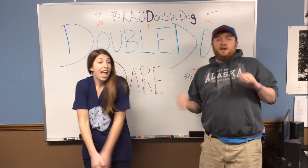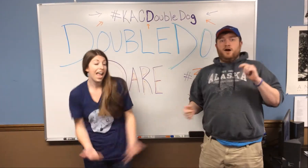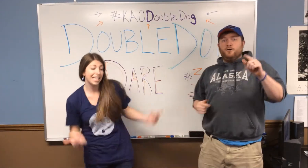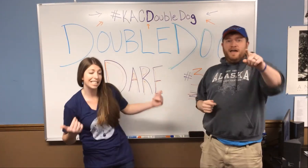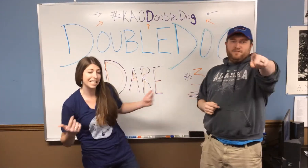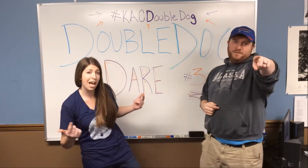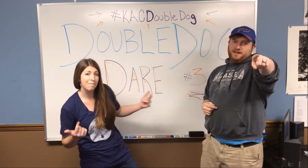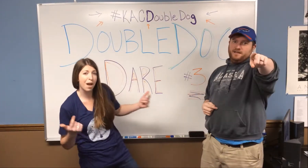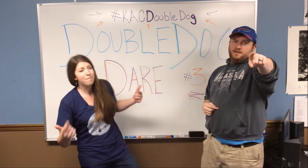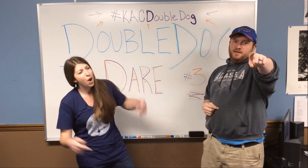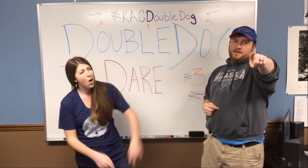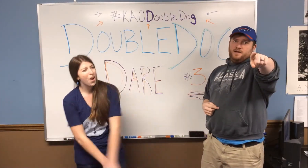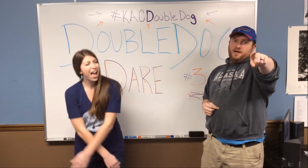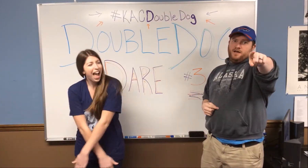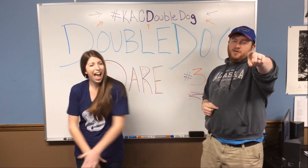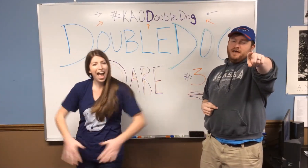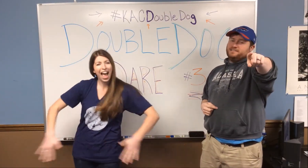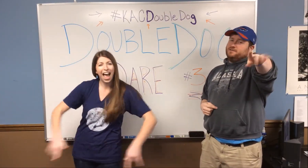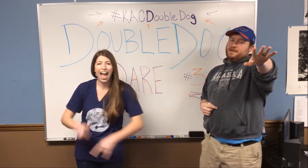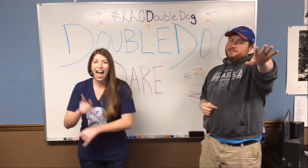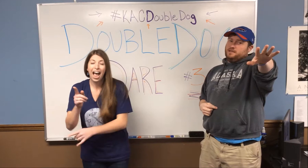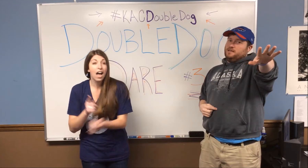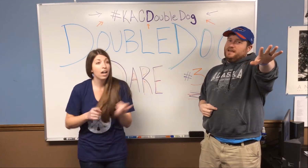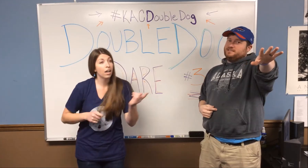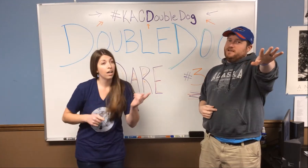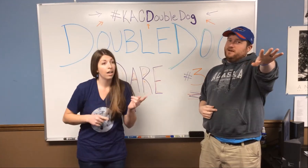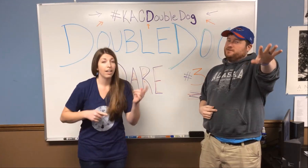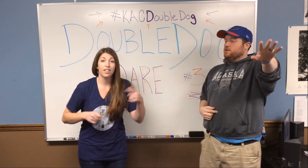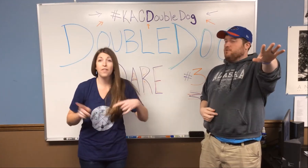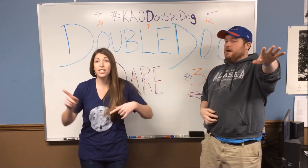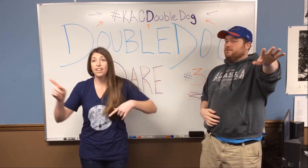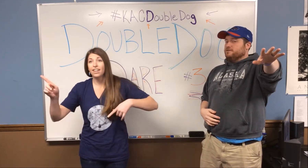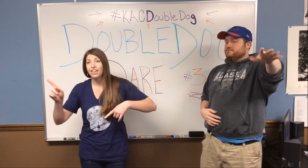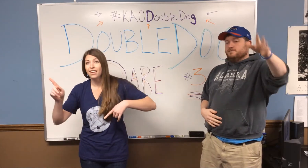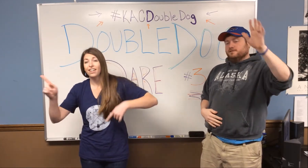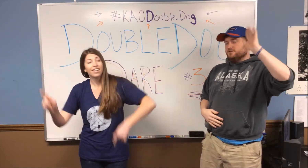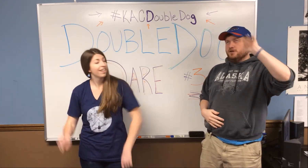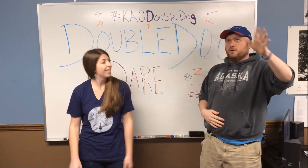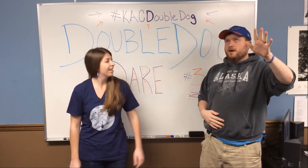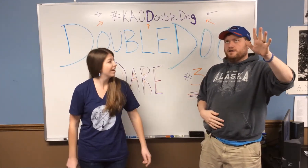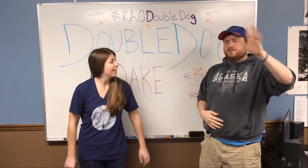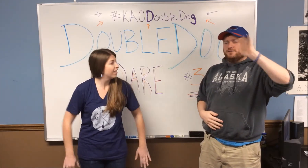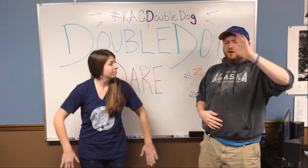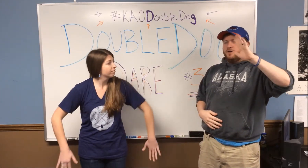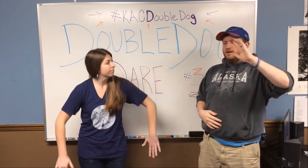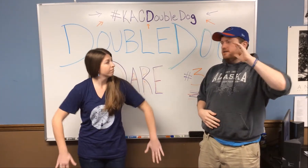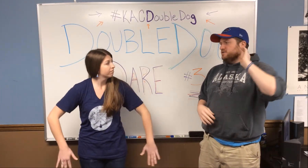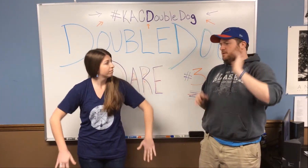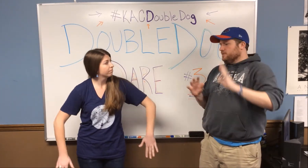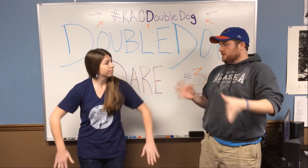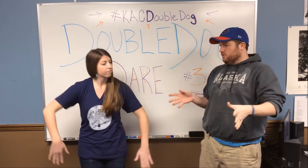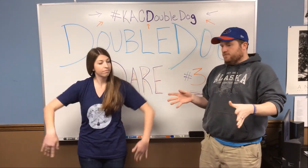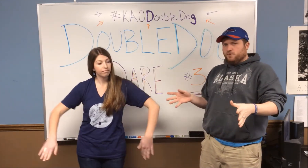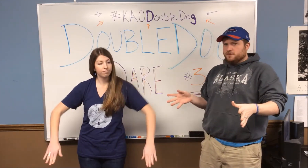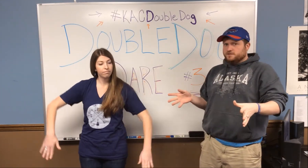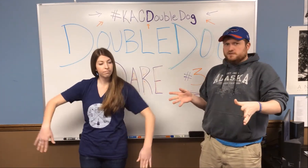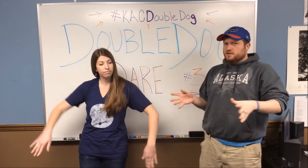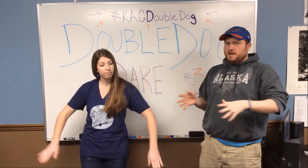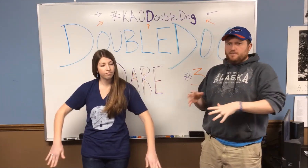Oh, hey everybody! You guys did amazing in the last year. So proud of you. So good. So good. So many really cool forts. I